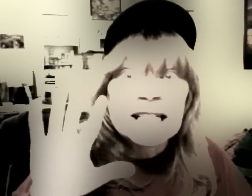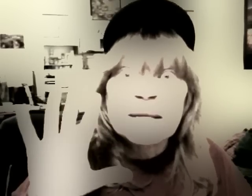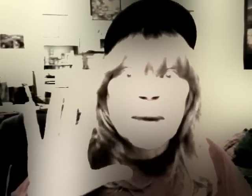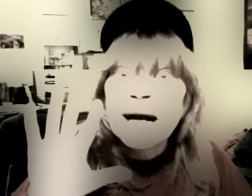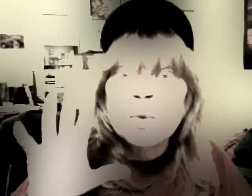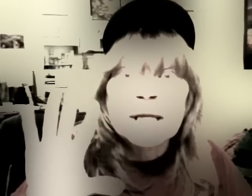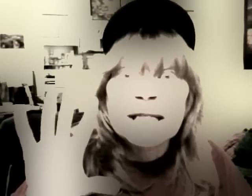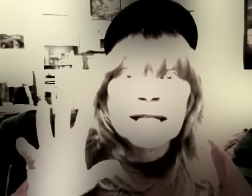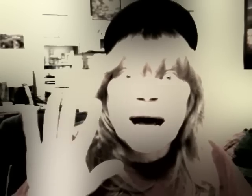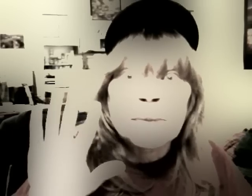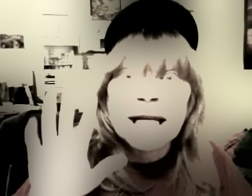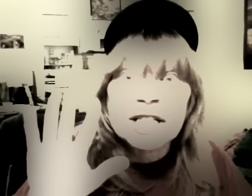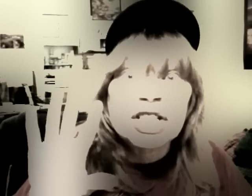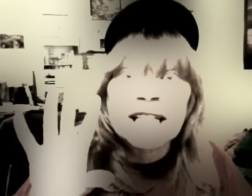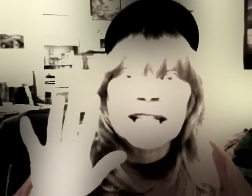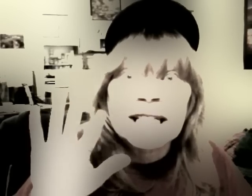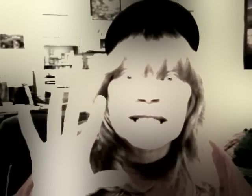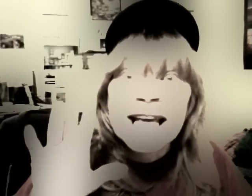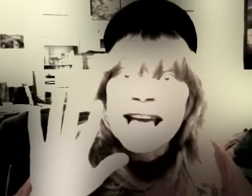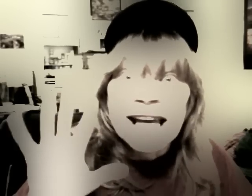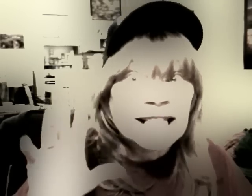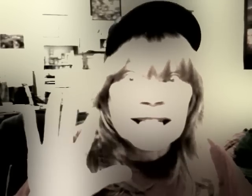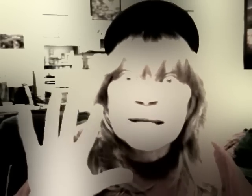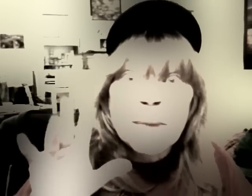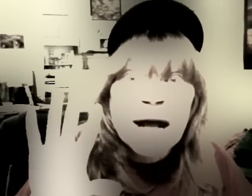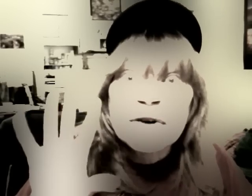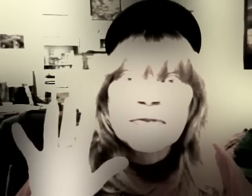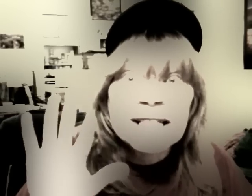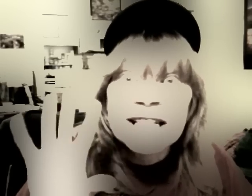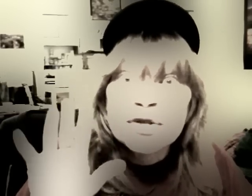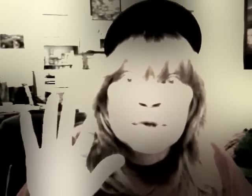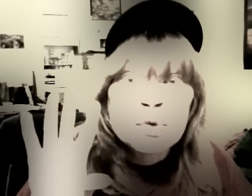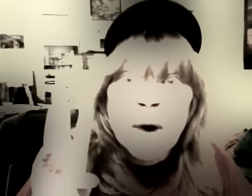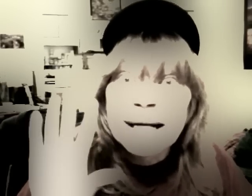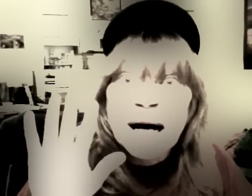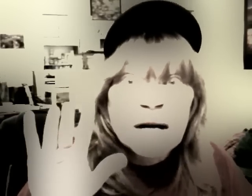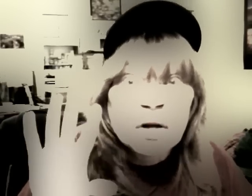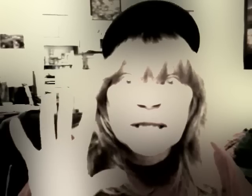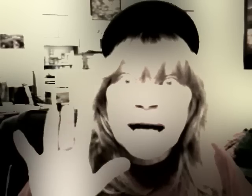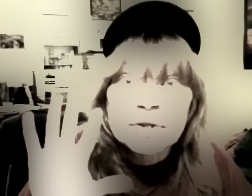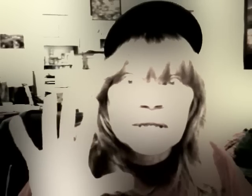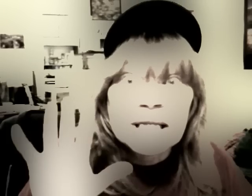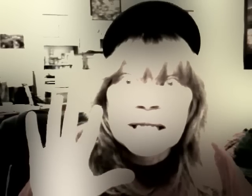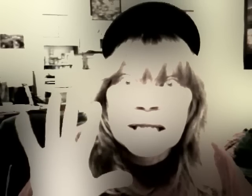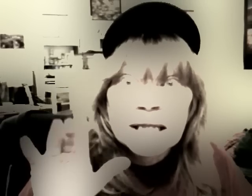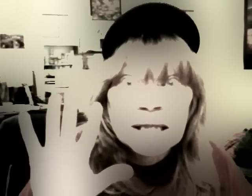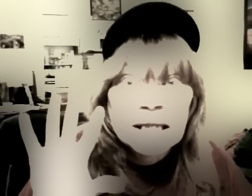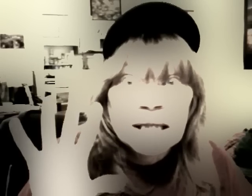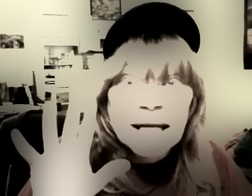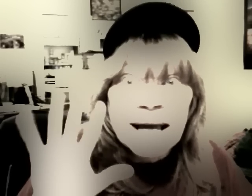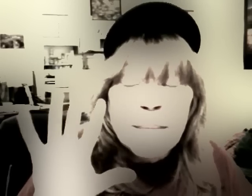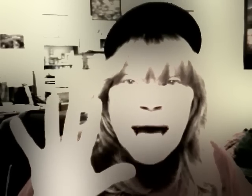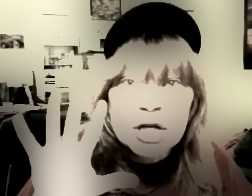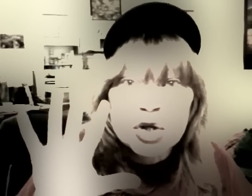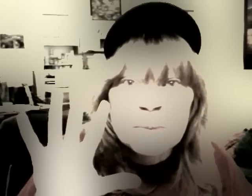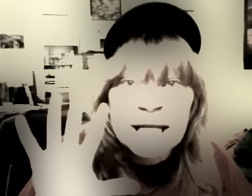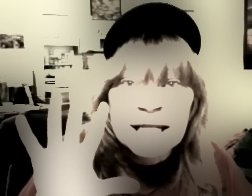doesn't matter what the denomination is. It doesn't matter if the teacher is right on all doctrines. It matters you be in the